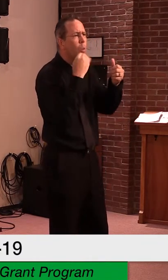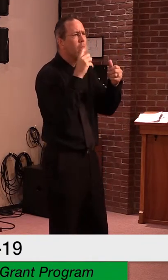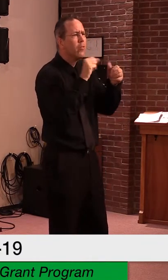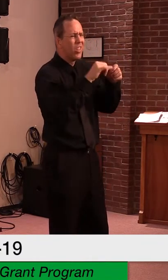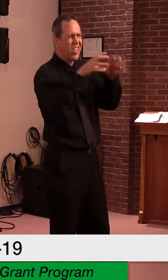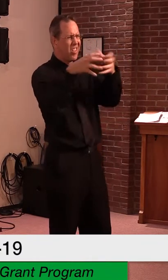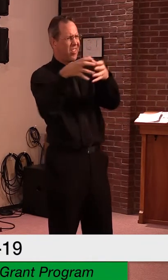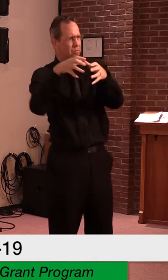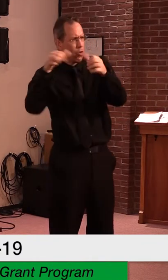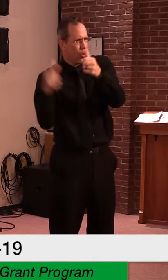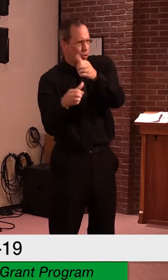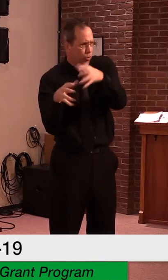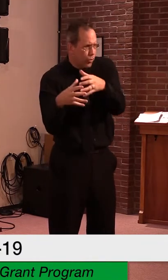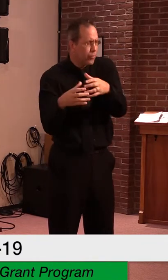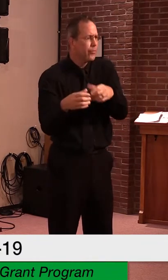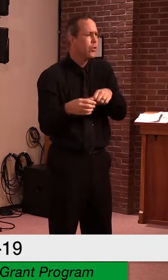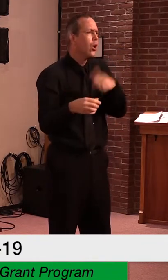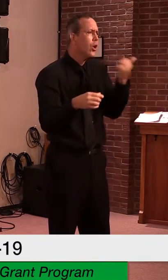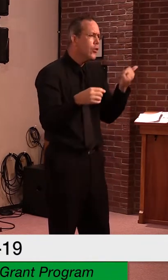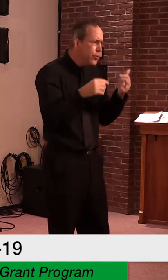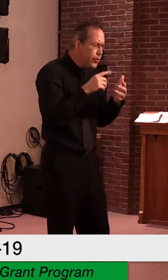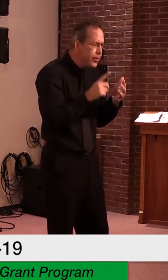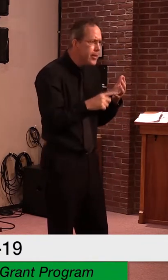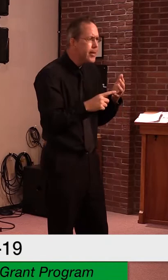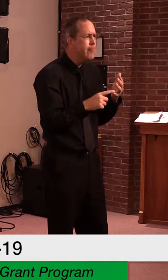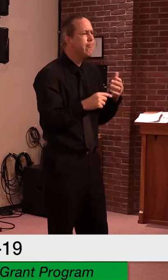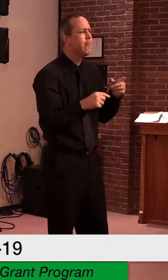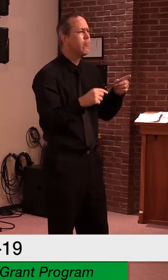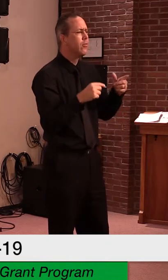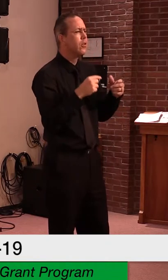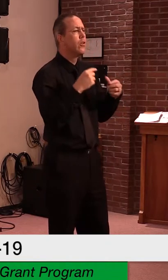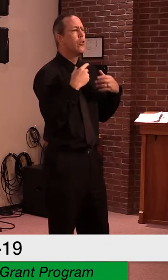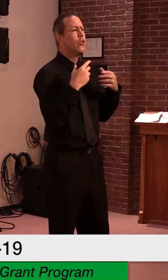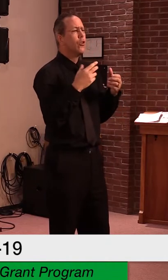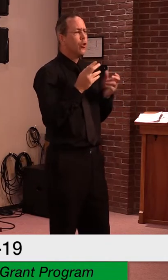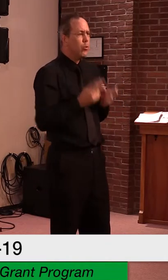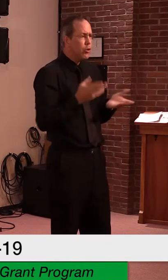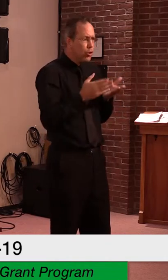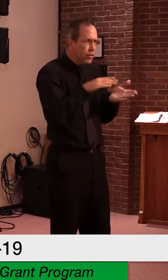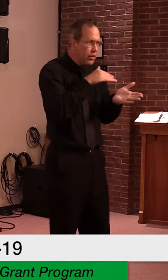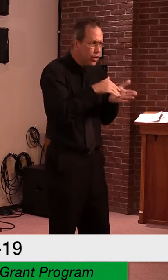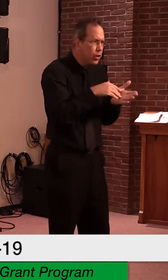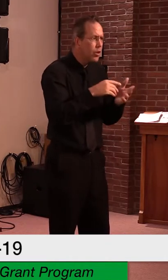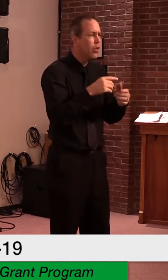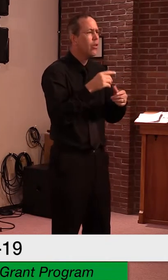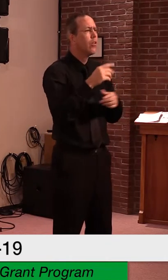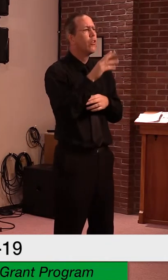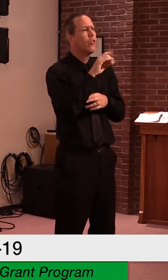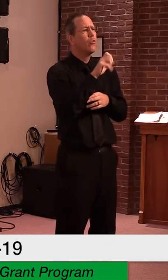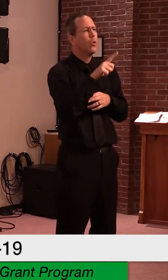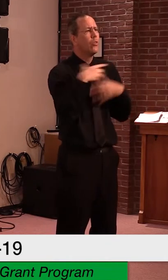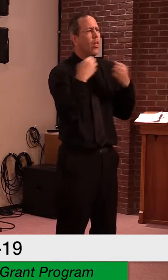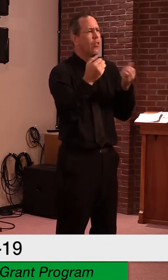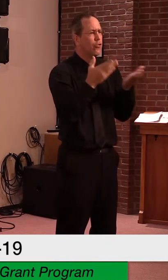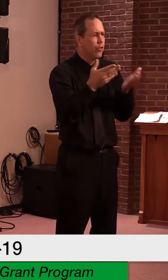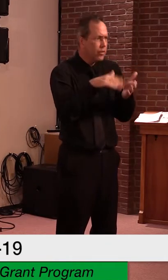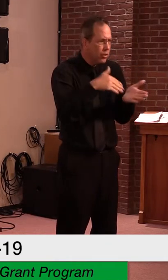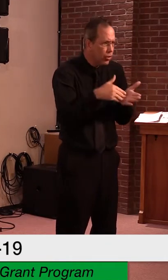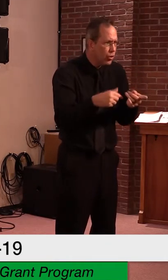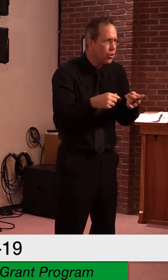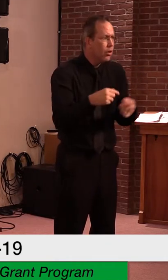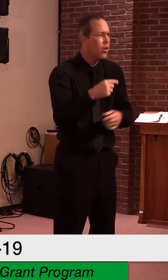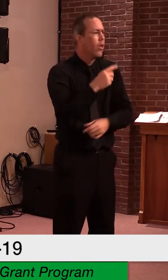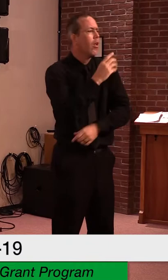qualified health center, rural health centers, rural health clinics or clinics for the uninsured residential